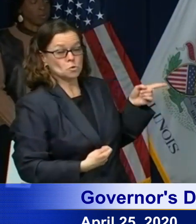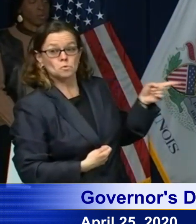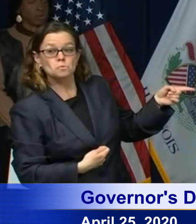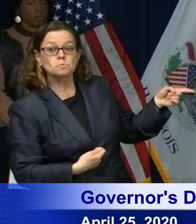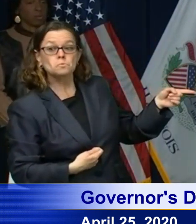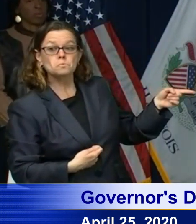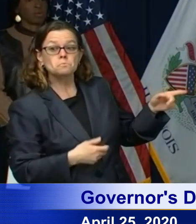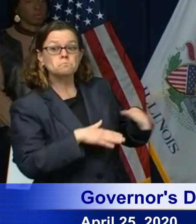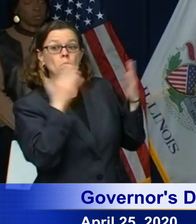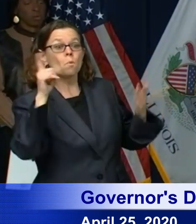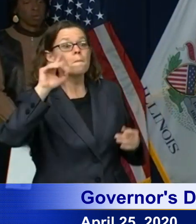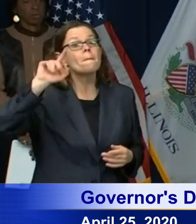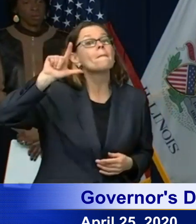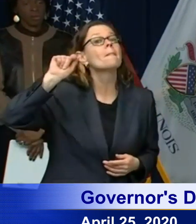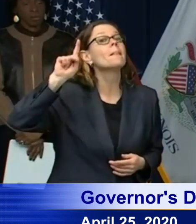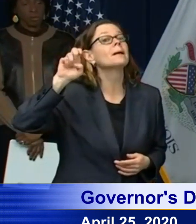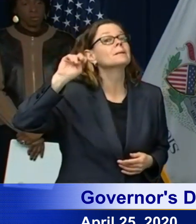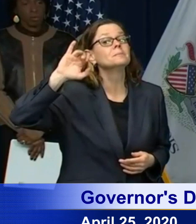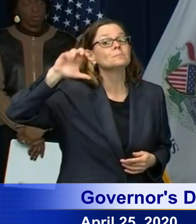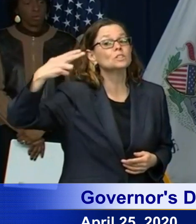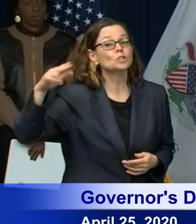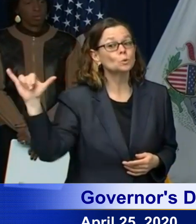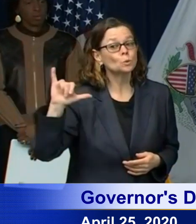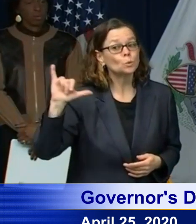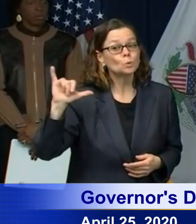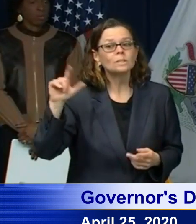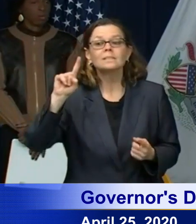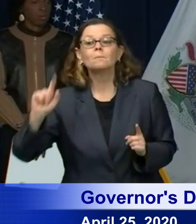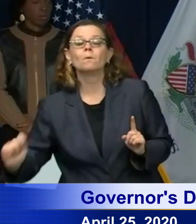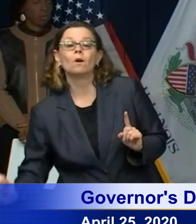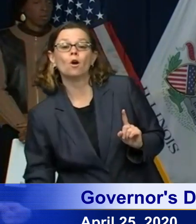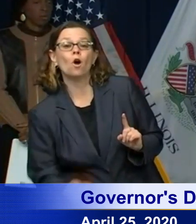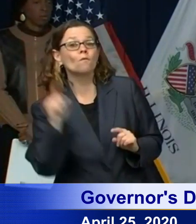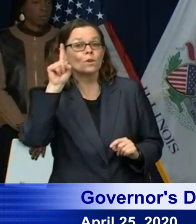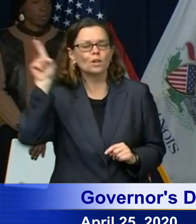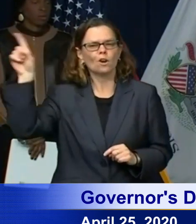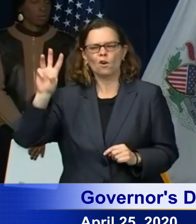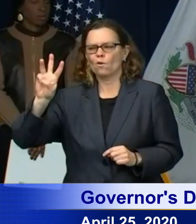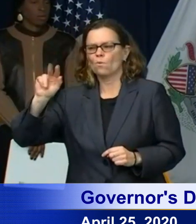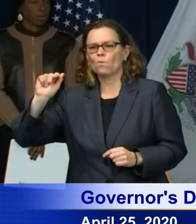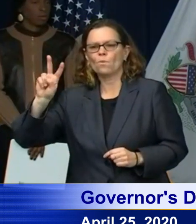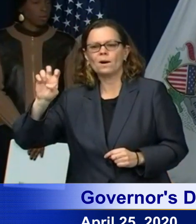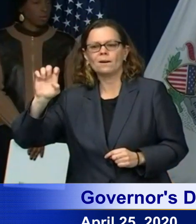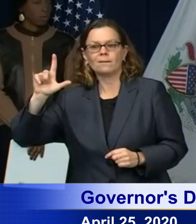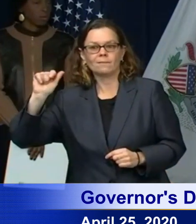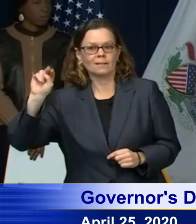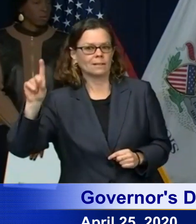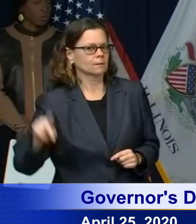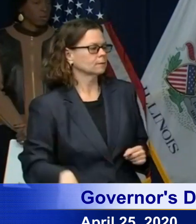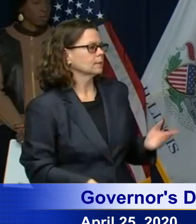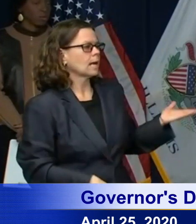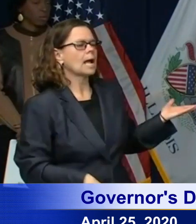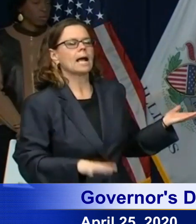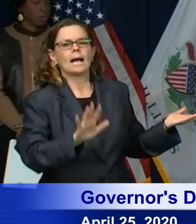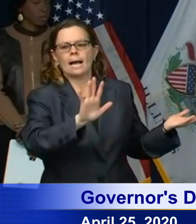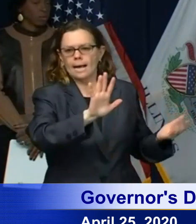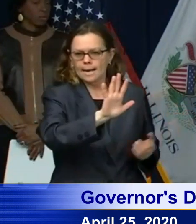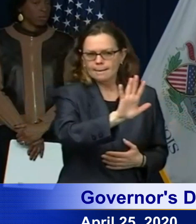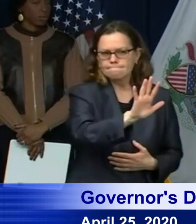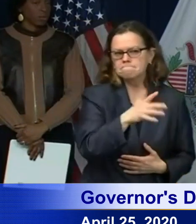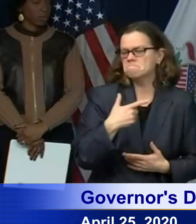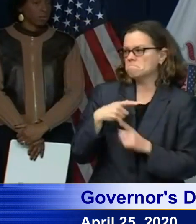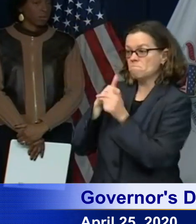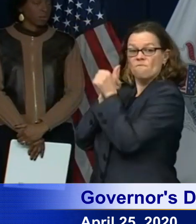to the city of Chicago. To the mayor. Um, and then Dr. Ezeke, she asks, before COVID, how many Illinoisans would die on a given